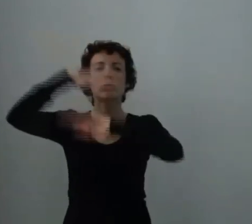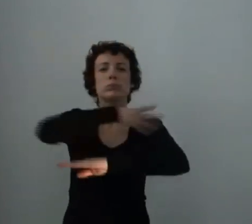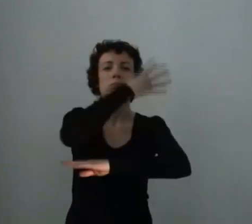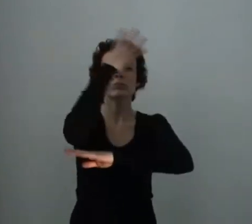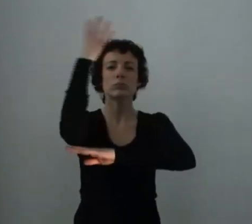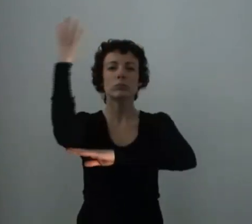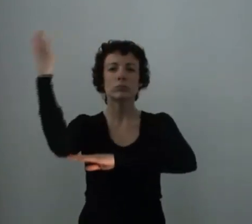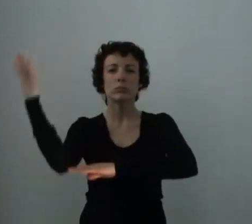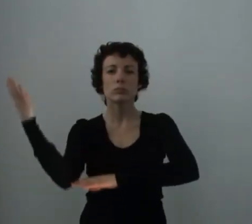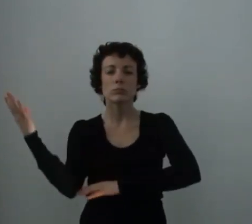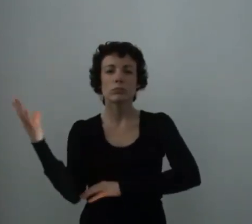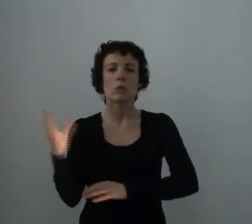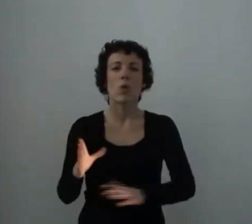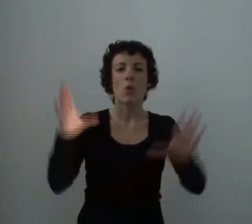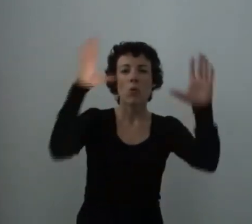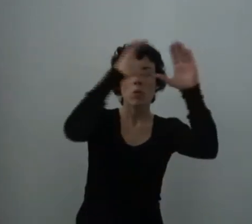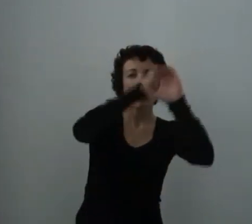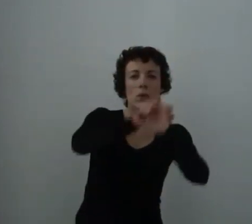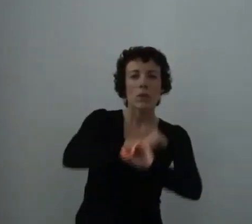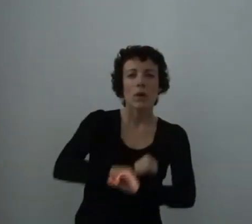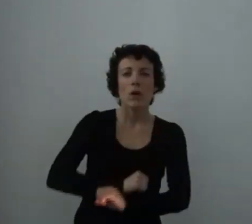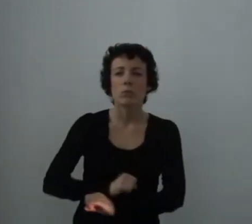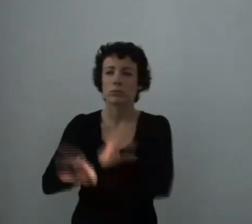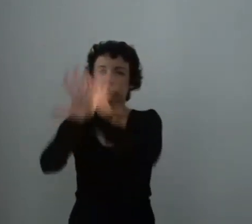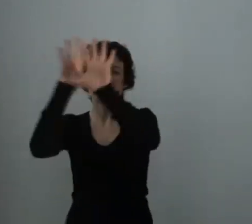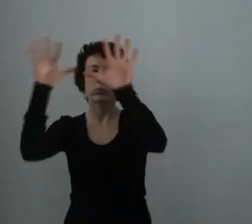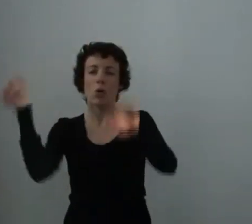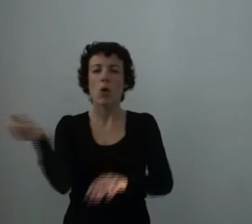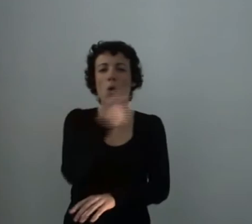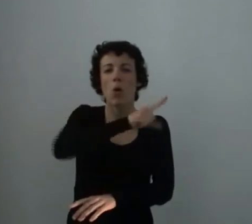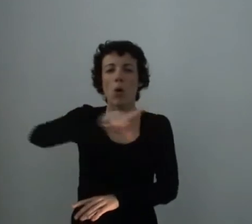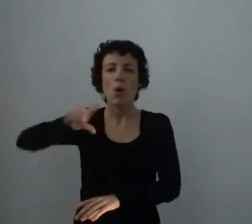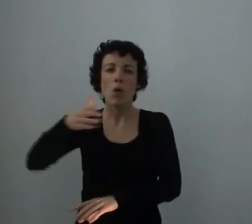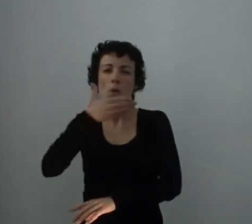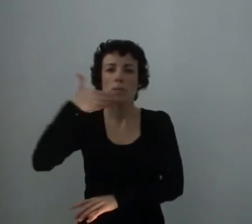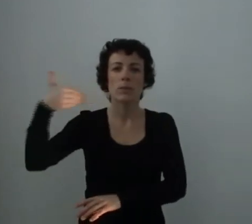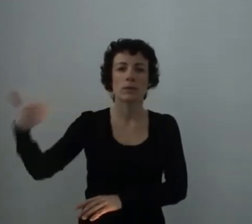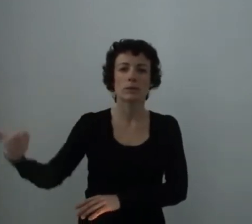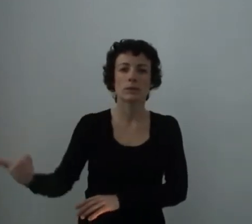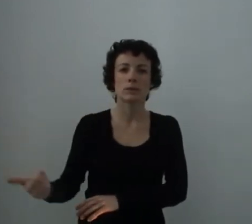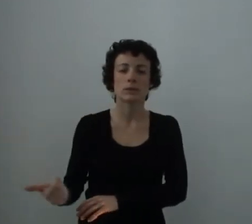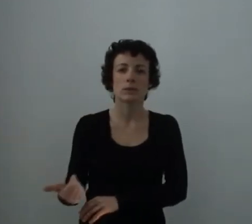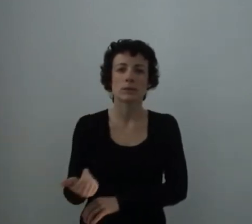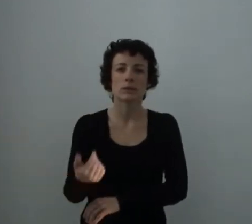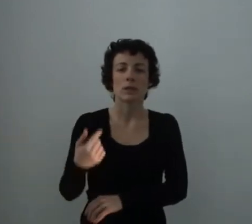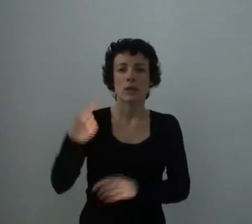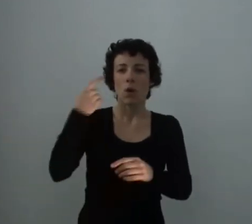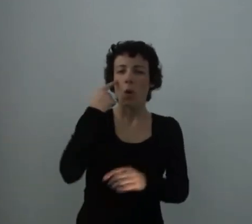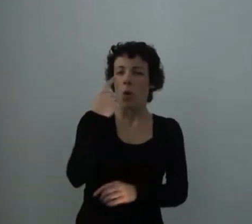and all dark spots of dark and bright, meeting her aspect and her